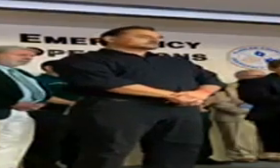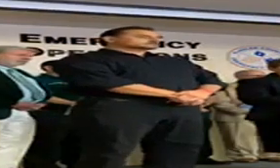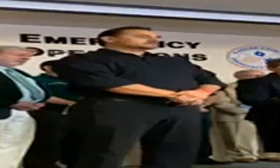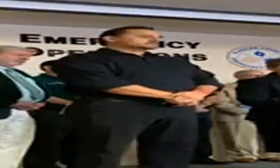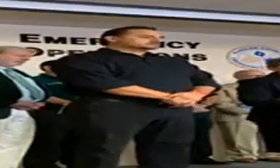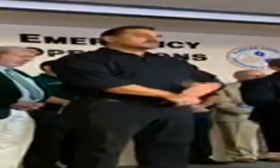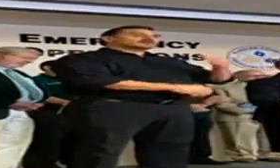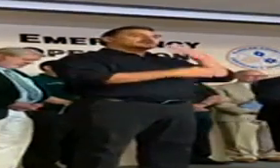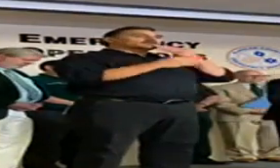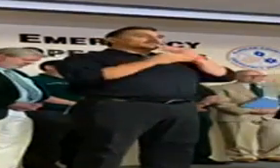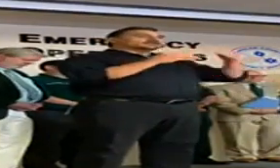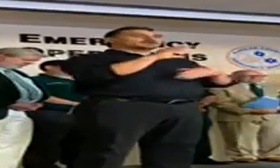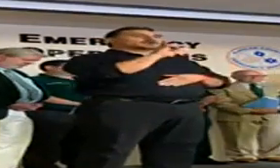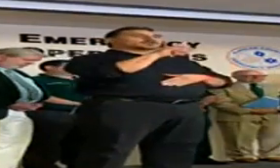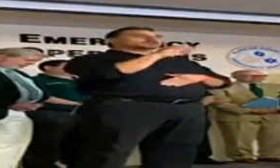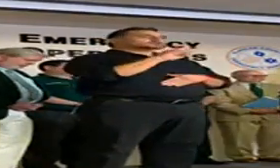Thank you, Carlos.